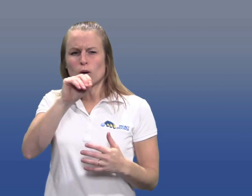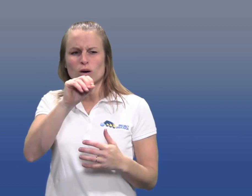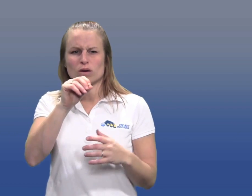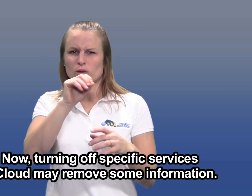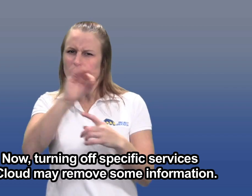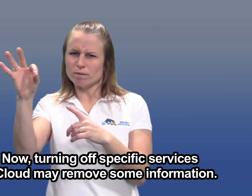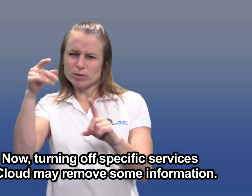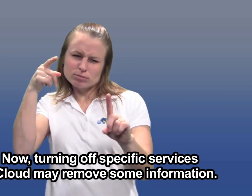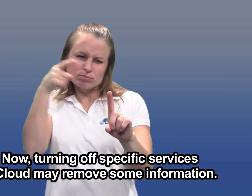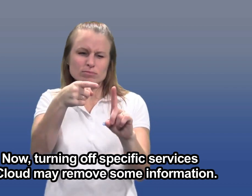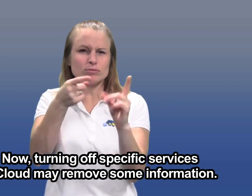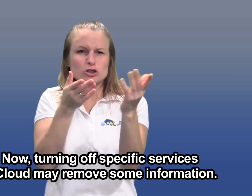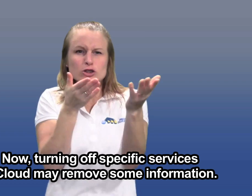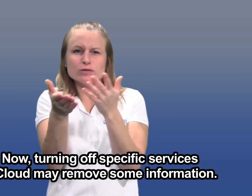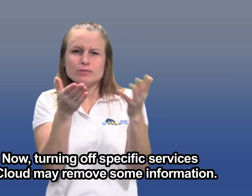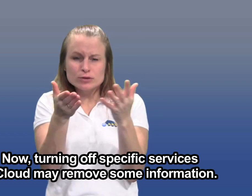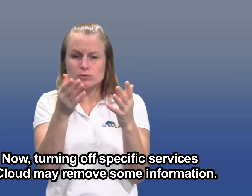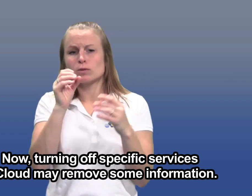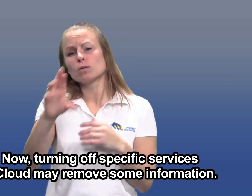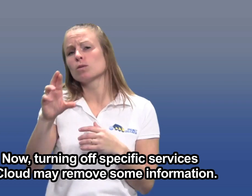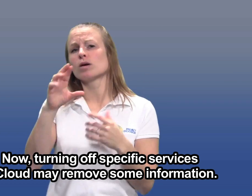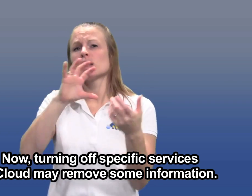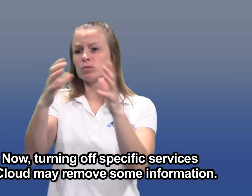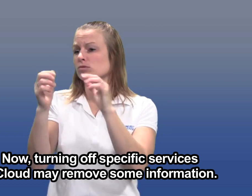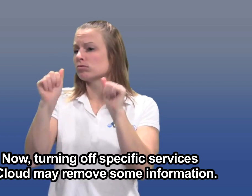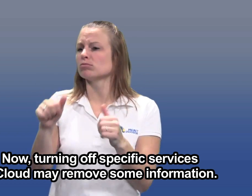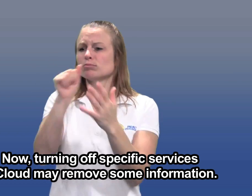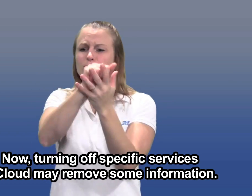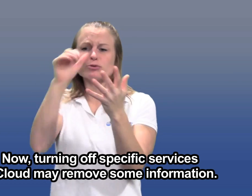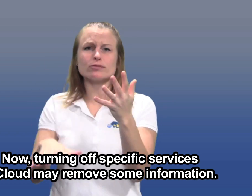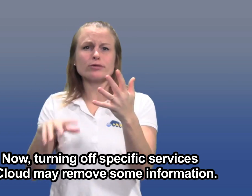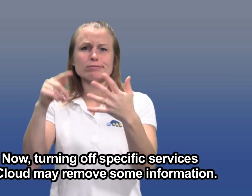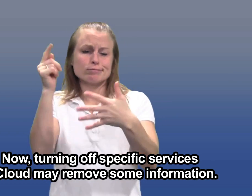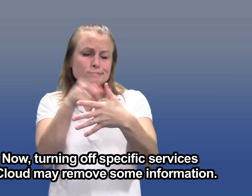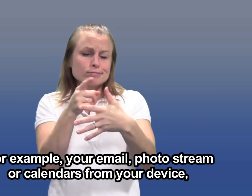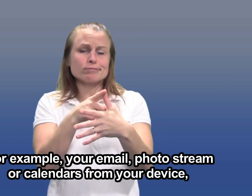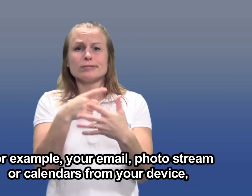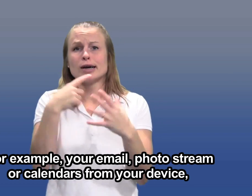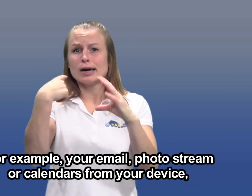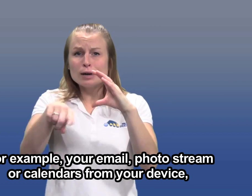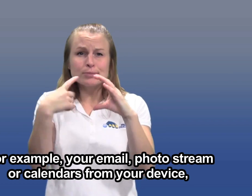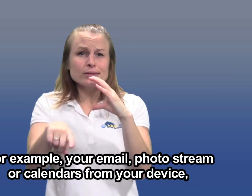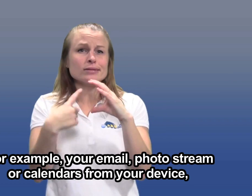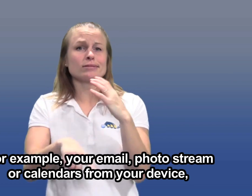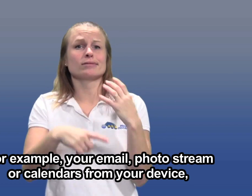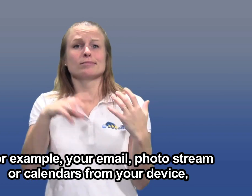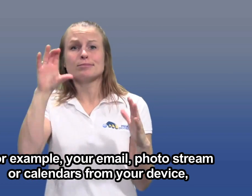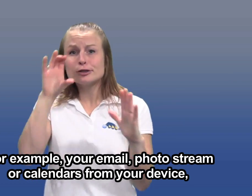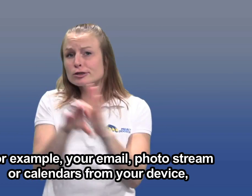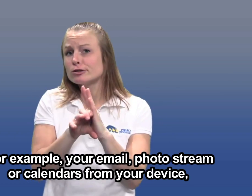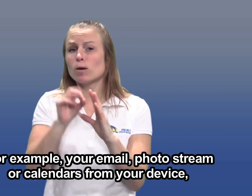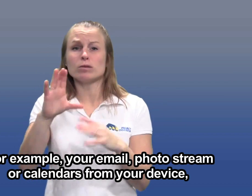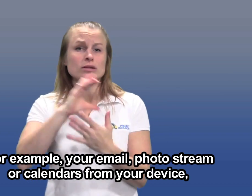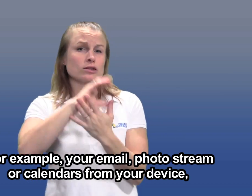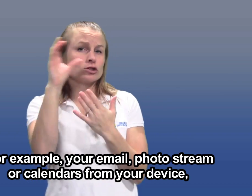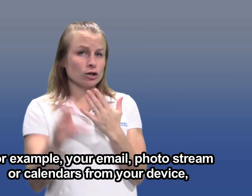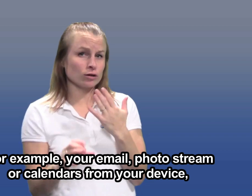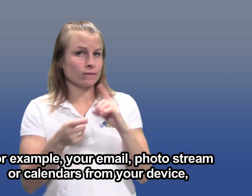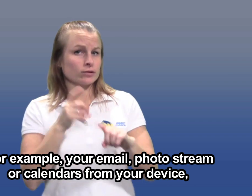Now turning off specific services or iCloud may remove some information for example your email, photo stream, or calendars from